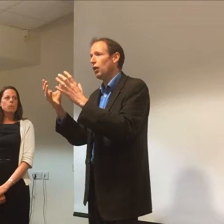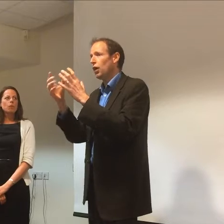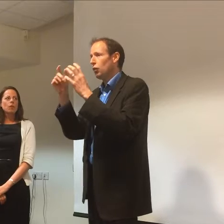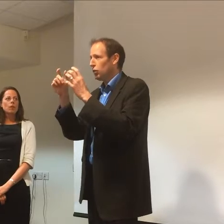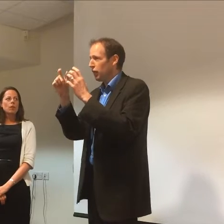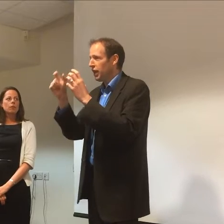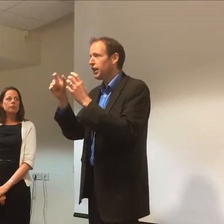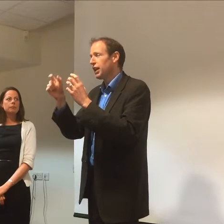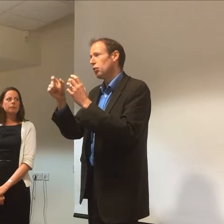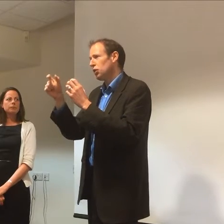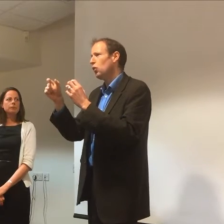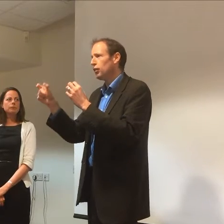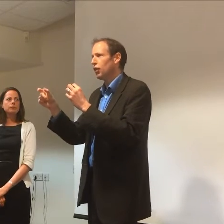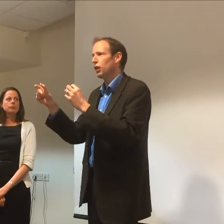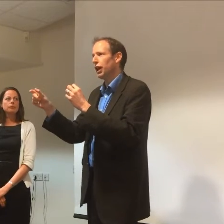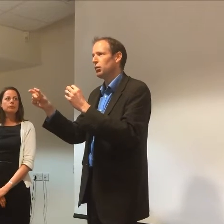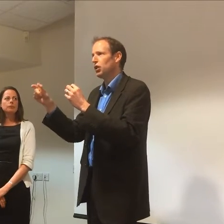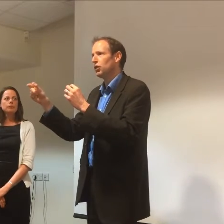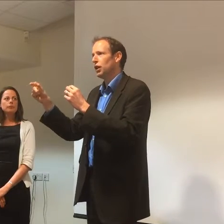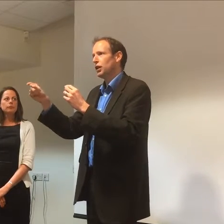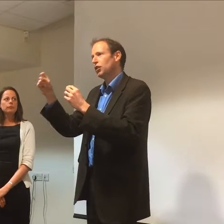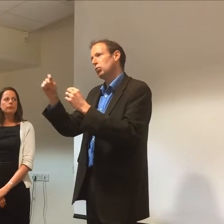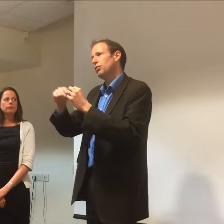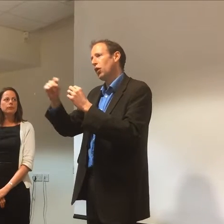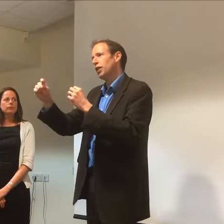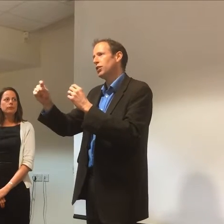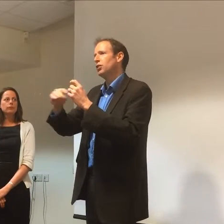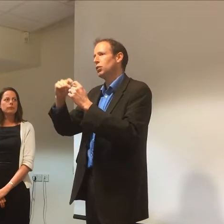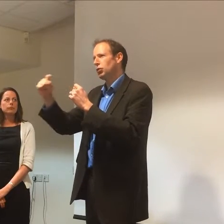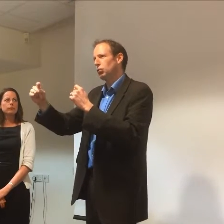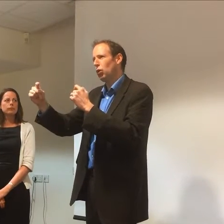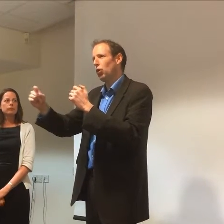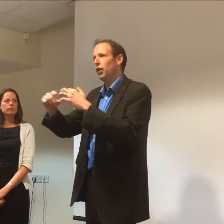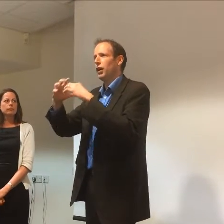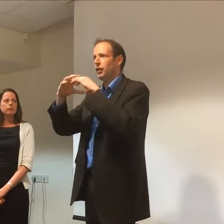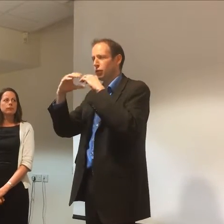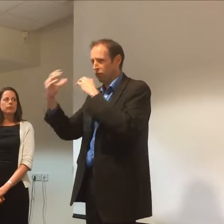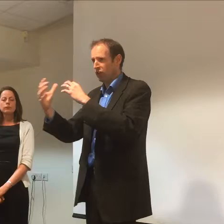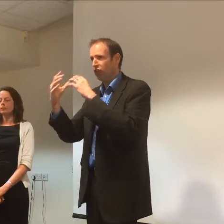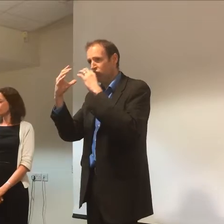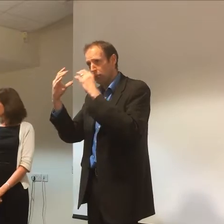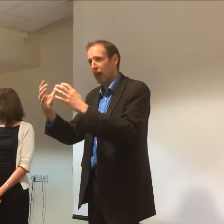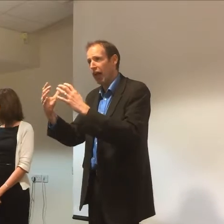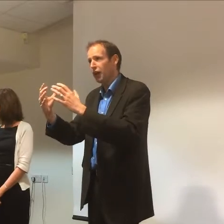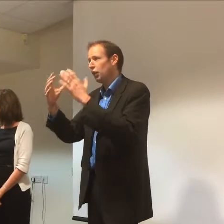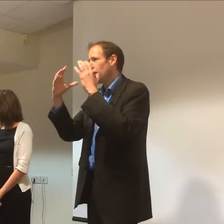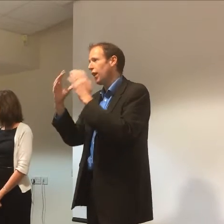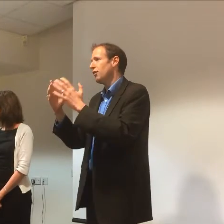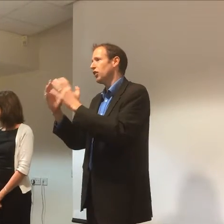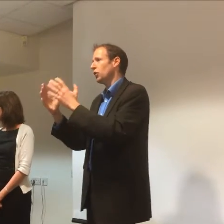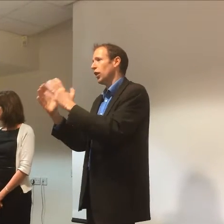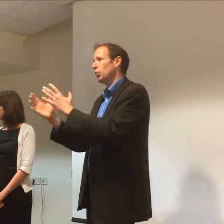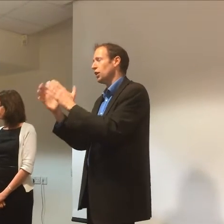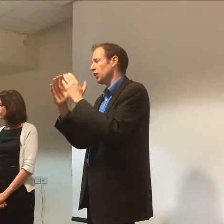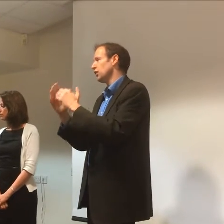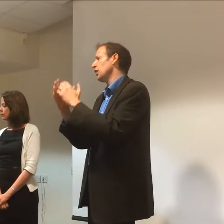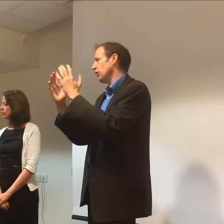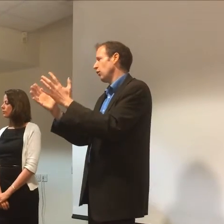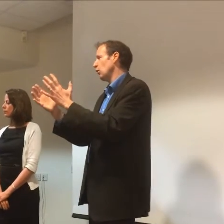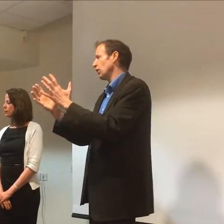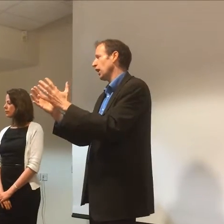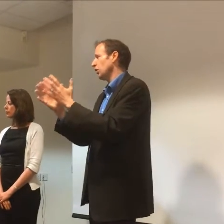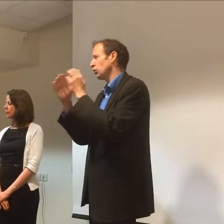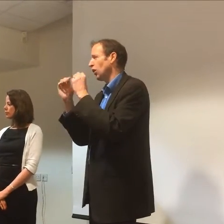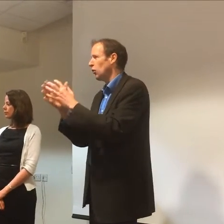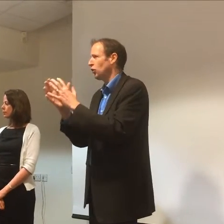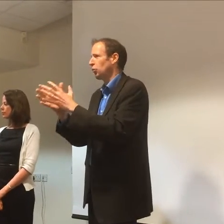we know you quite well, we need that with all of you, okay, because there's some advice, and some support, and some discussion to be had with every single company that can